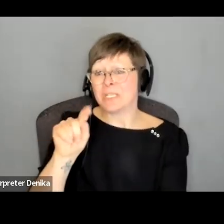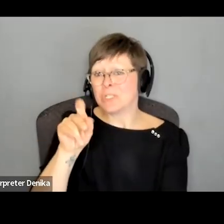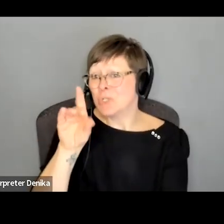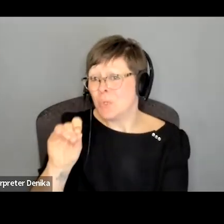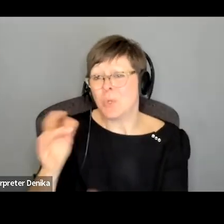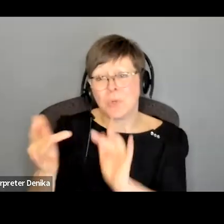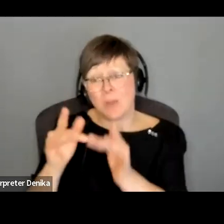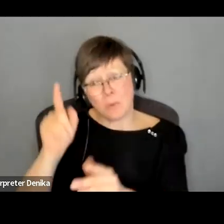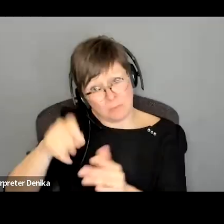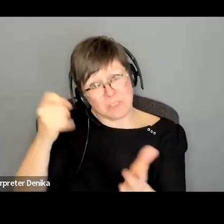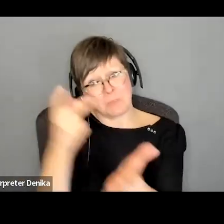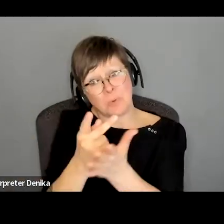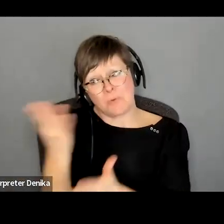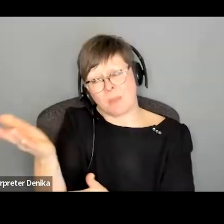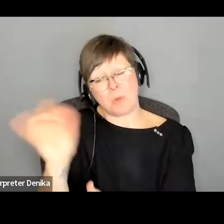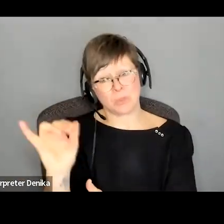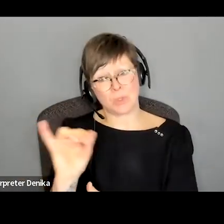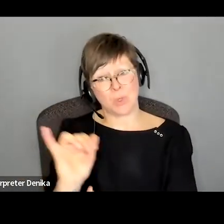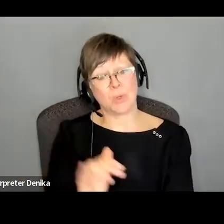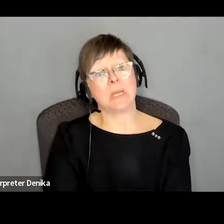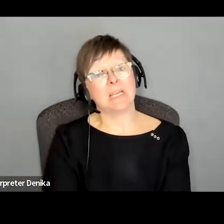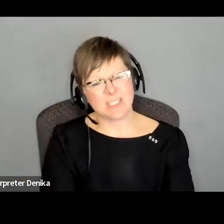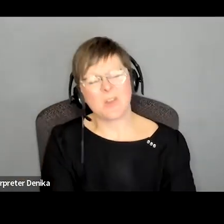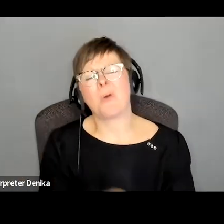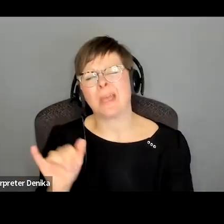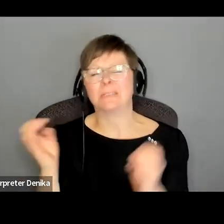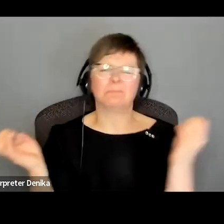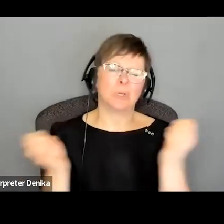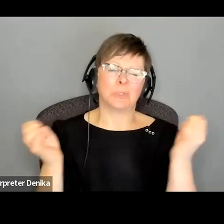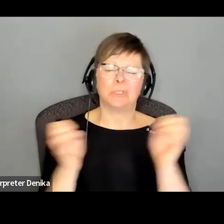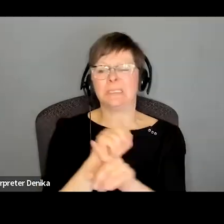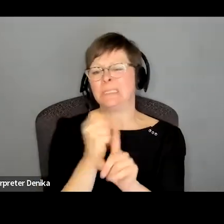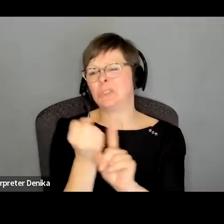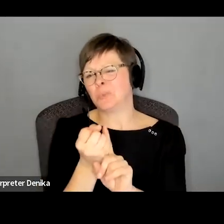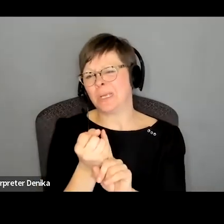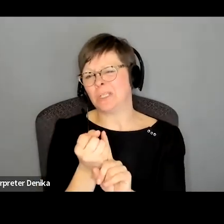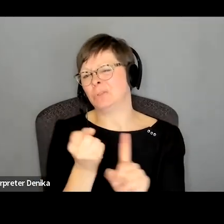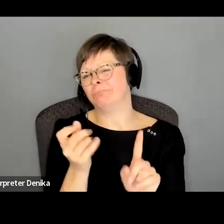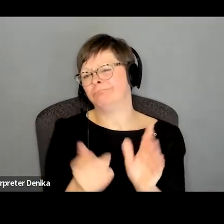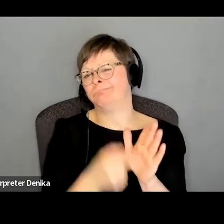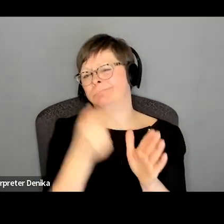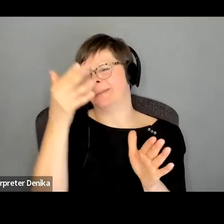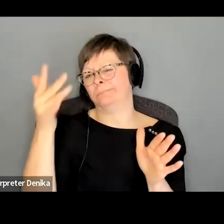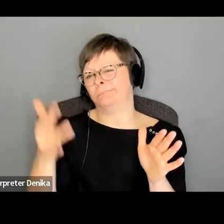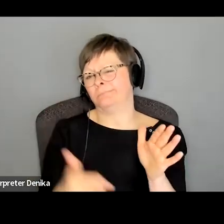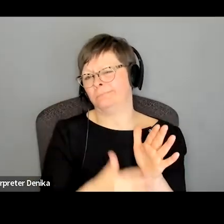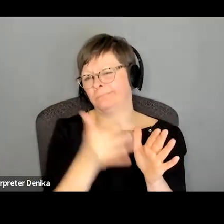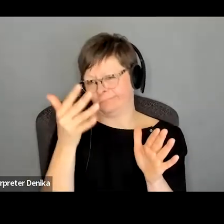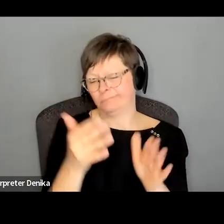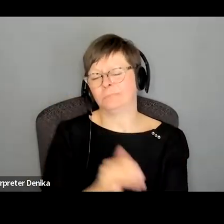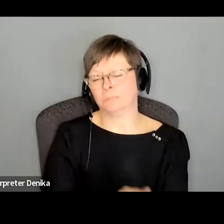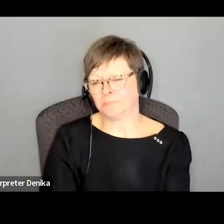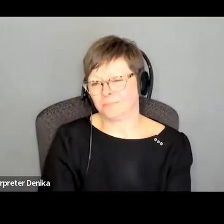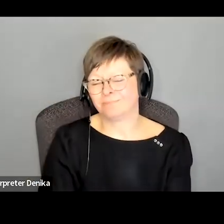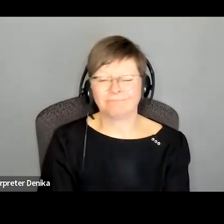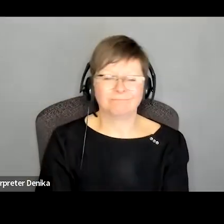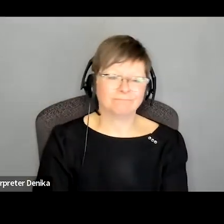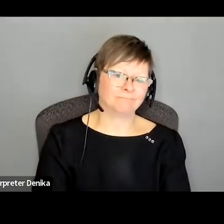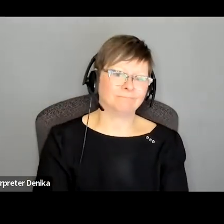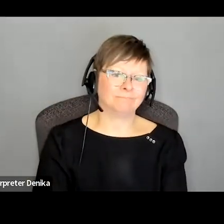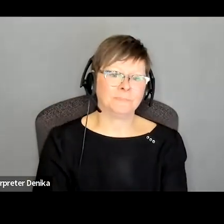so those are more the emergency situations and i think you would know if if it was i think it would